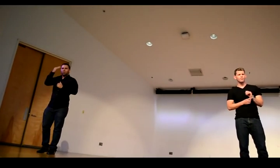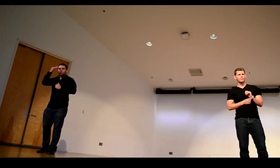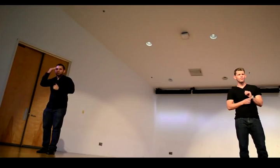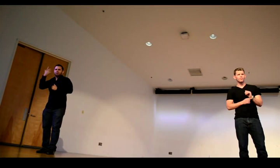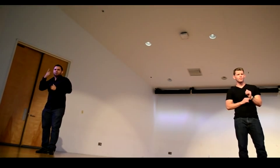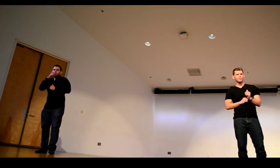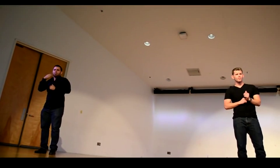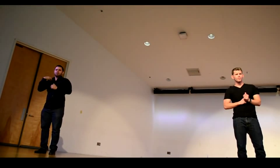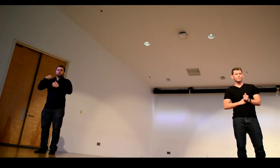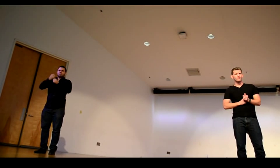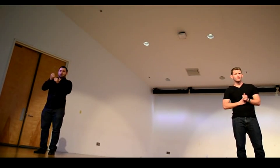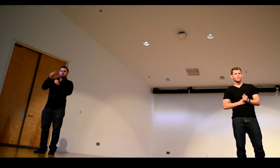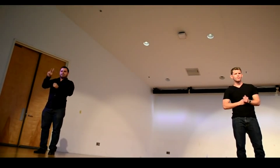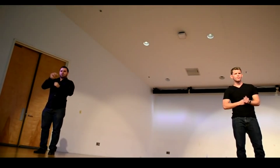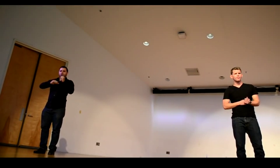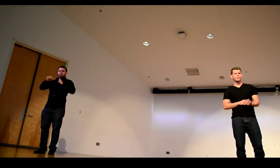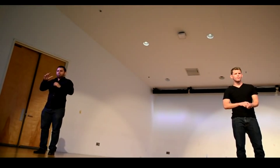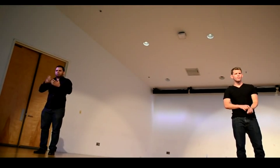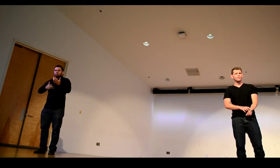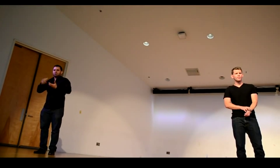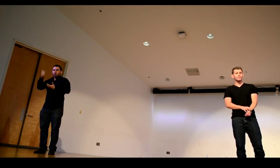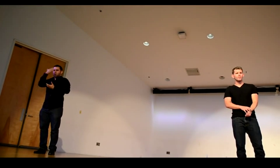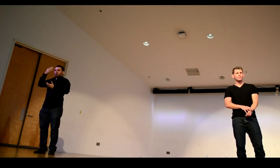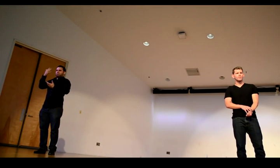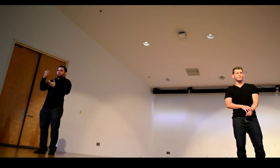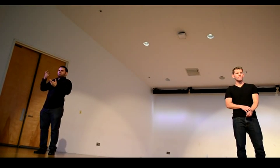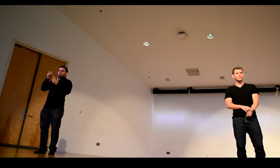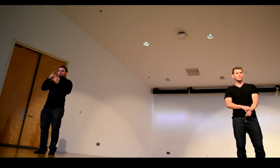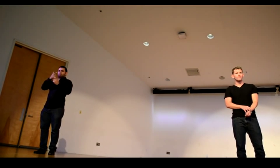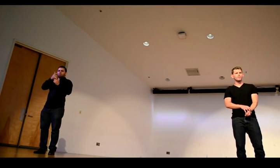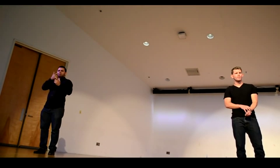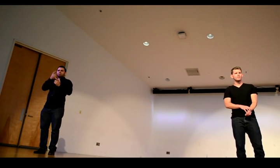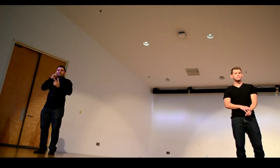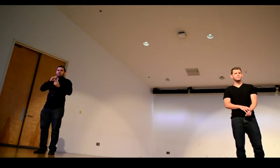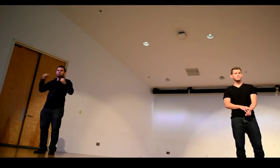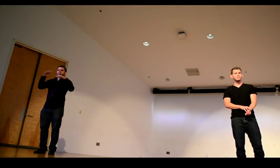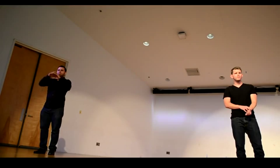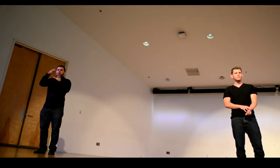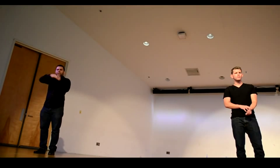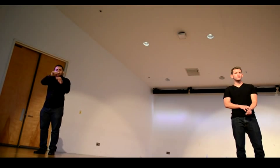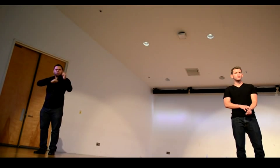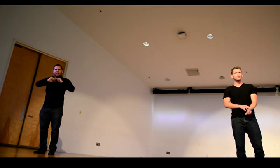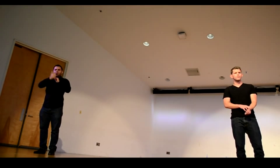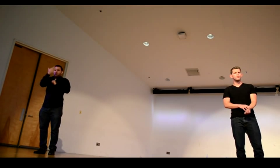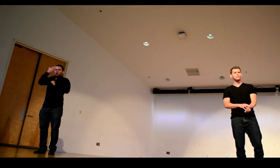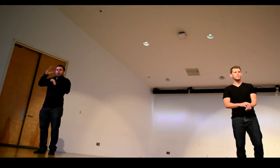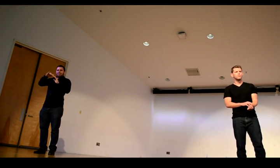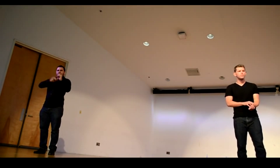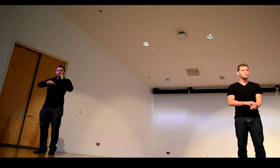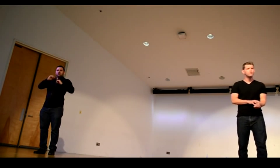How did you know, how did you know that, you know, how did the deaf people